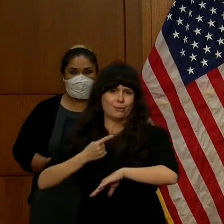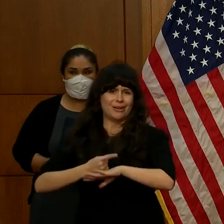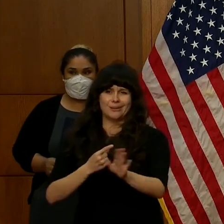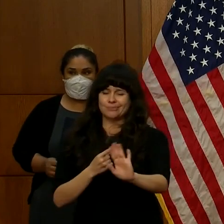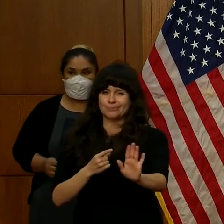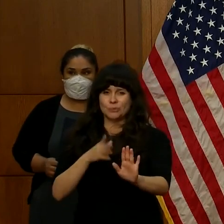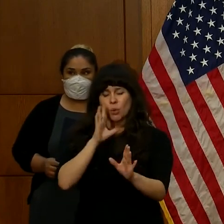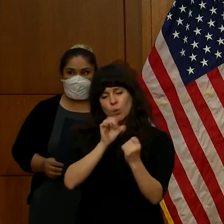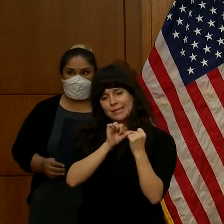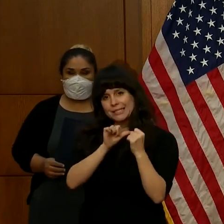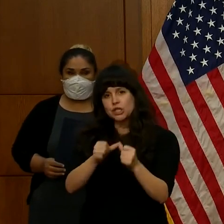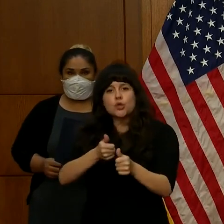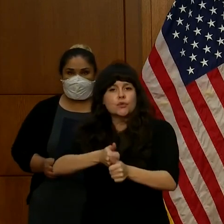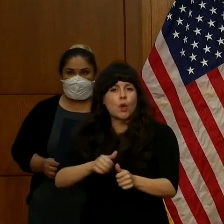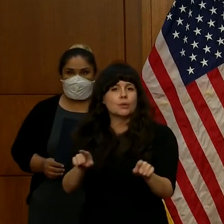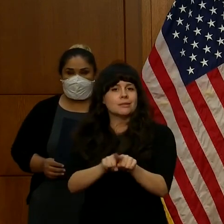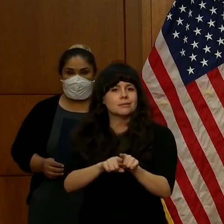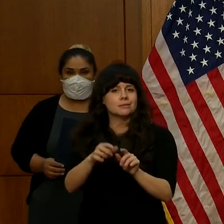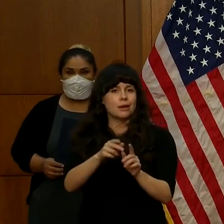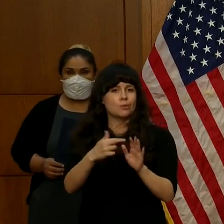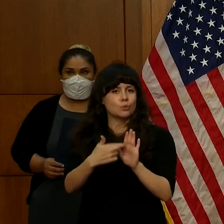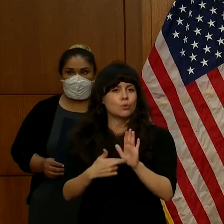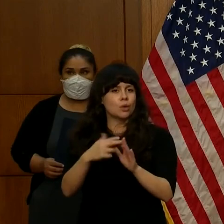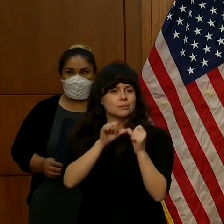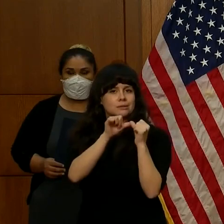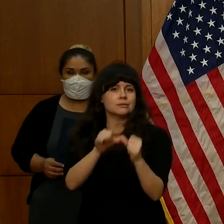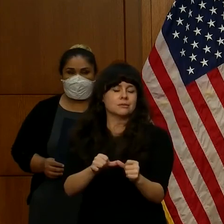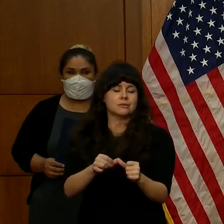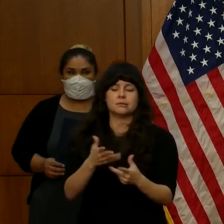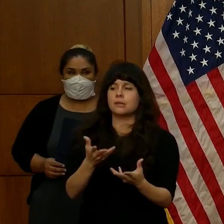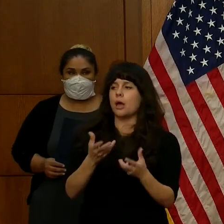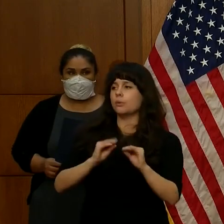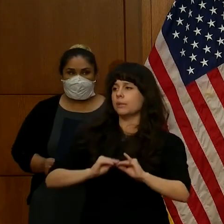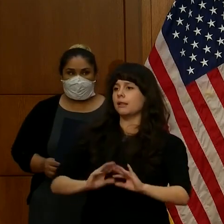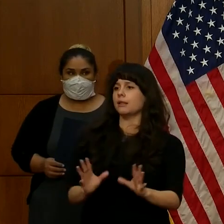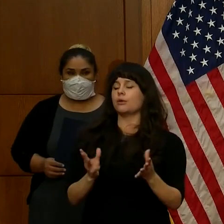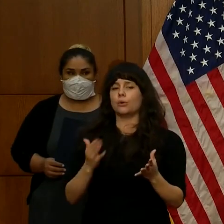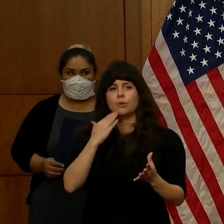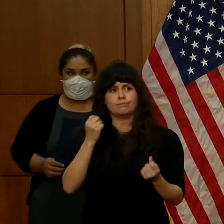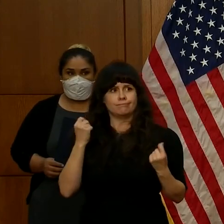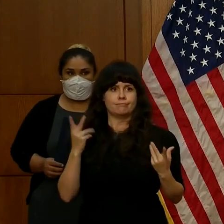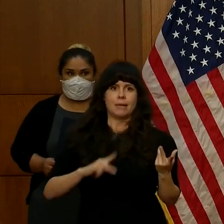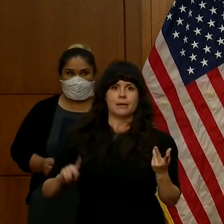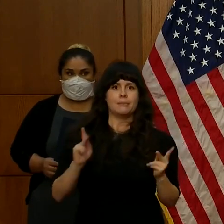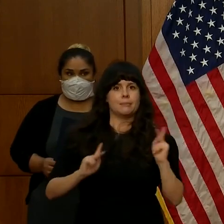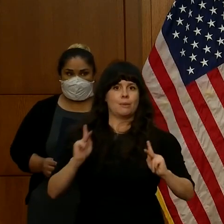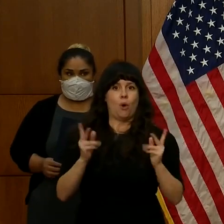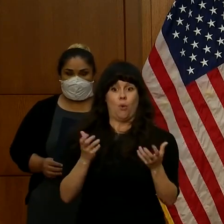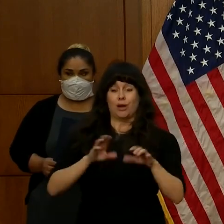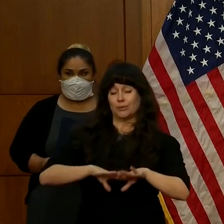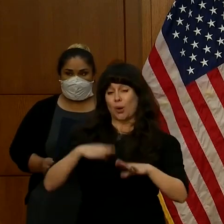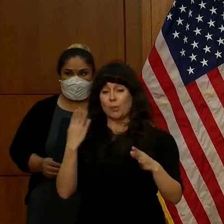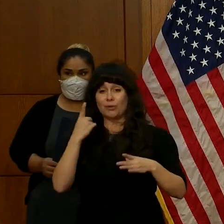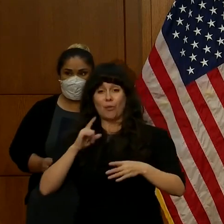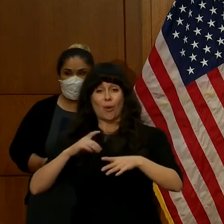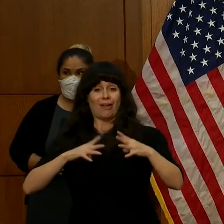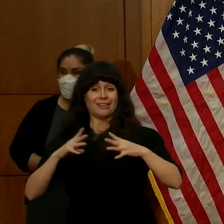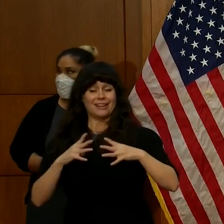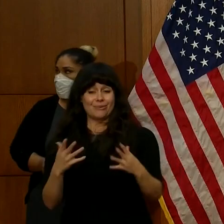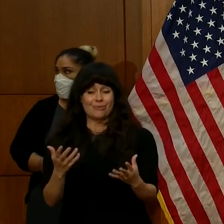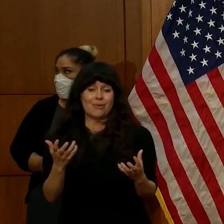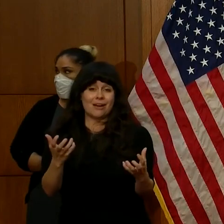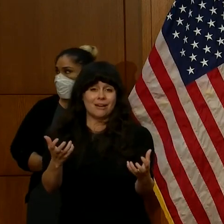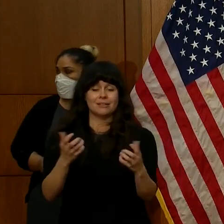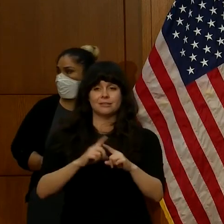want to be clear the reason why, and I know there's a lot of folks who want to get things back open on Labor Day, but we need to think back